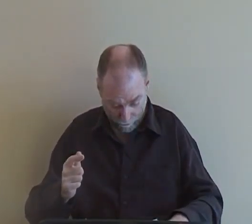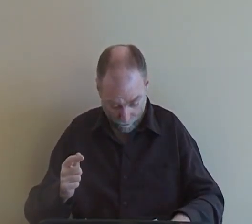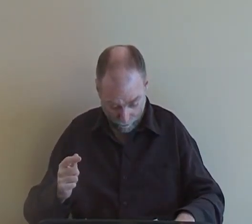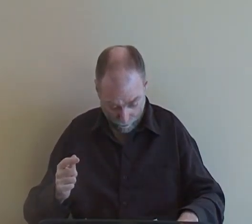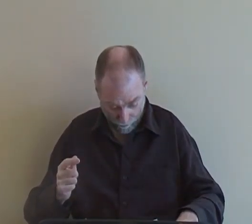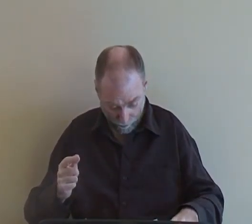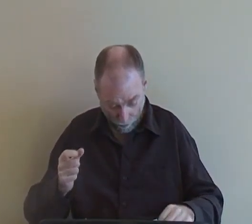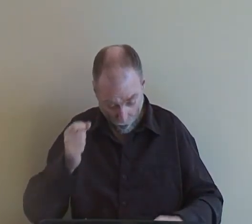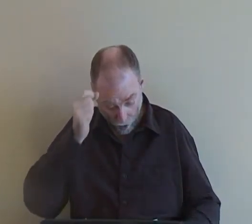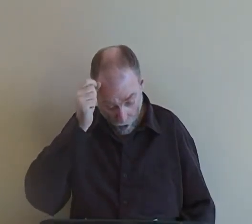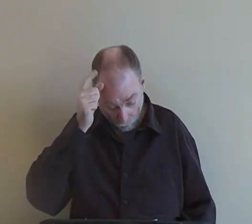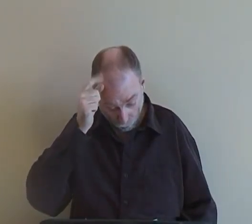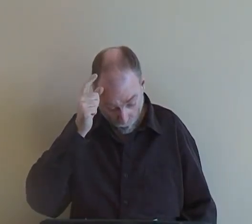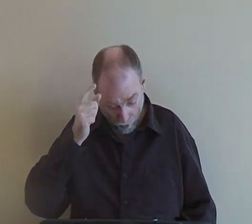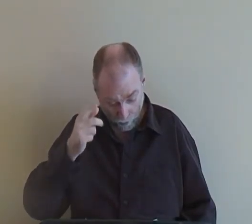This became law.